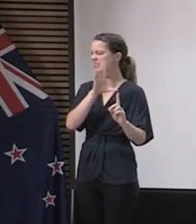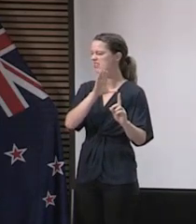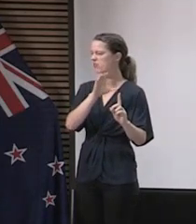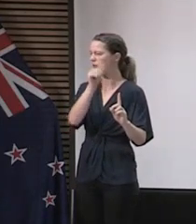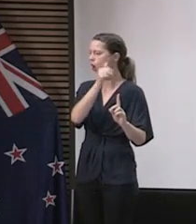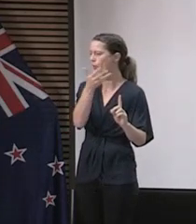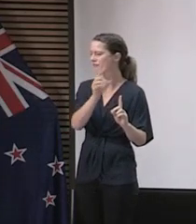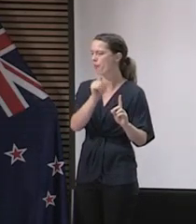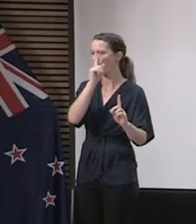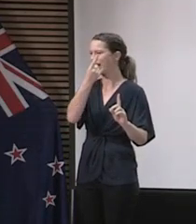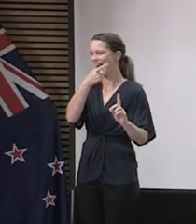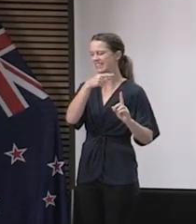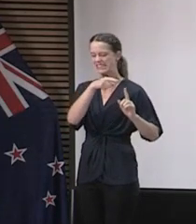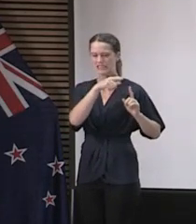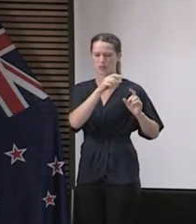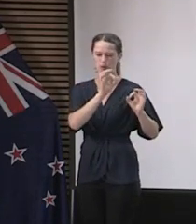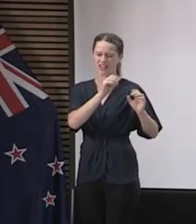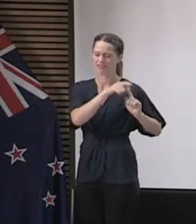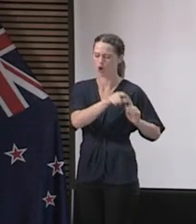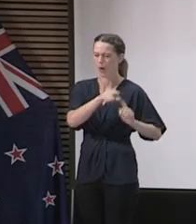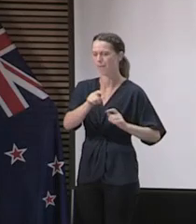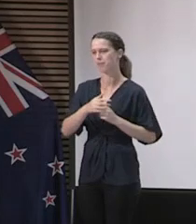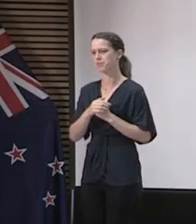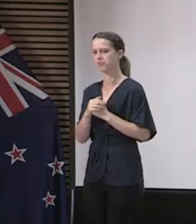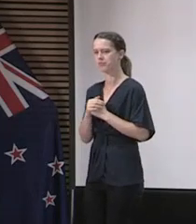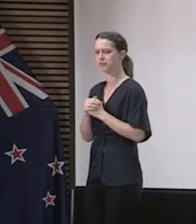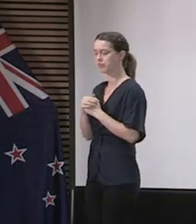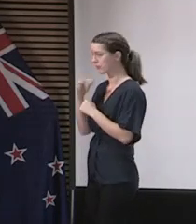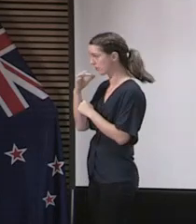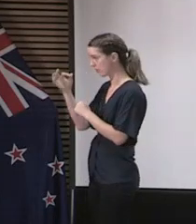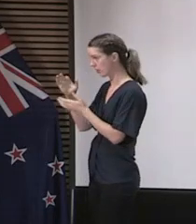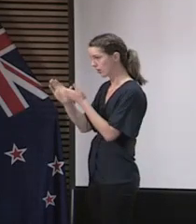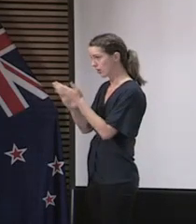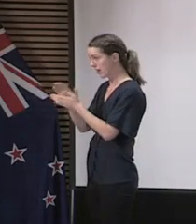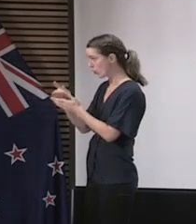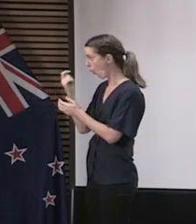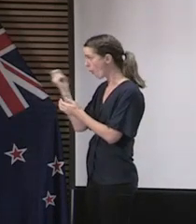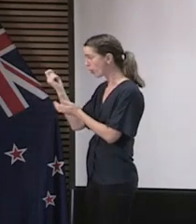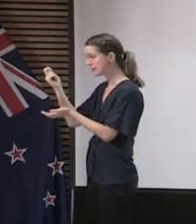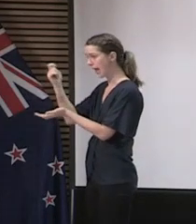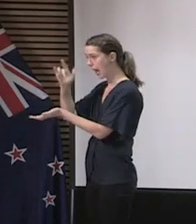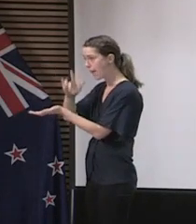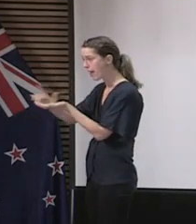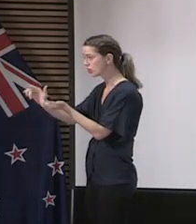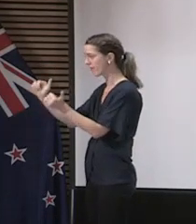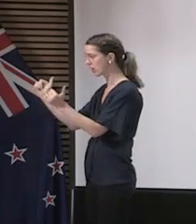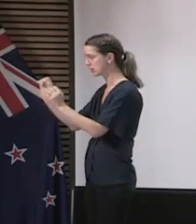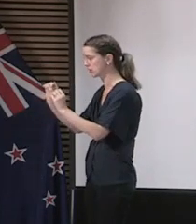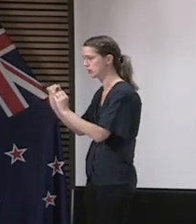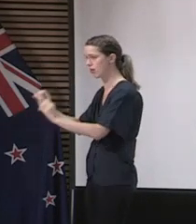necessarily trace where that infection happened. Does that mean we're basically on the brink of elimination? And what targeted testing